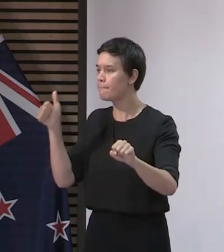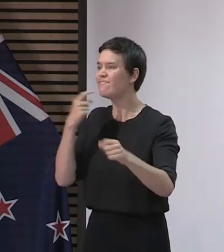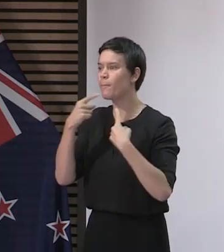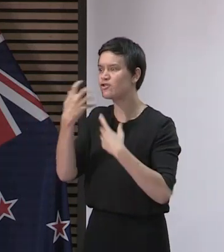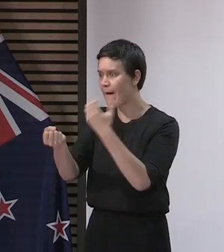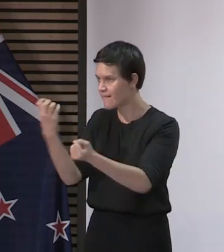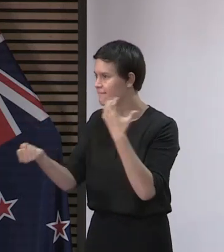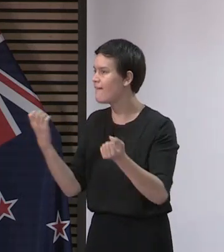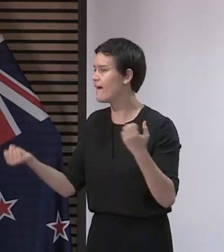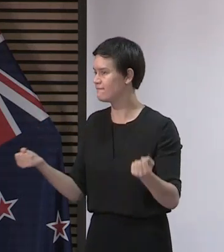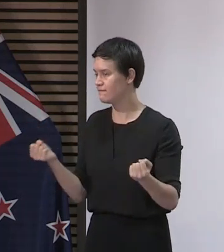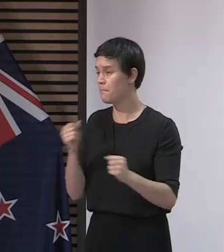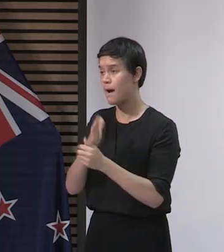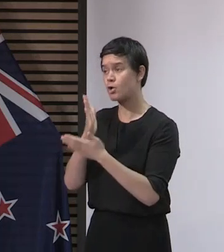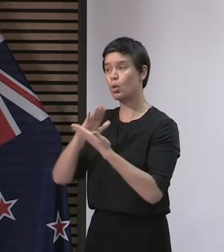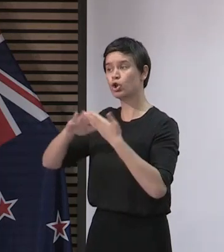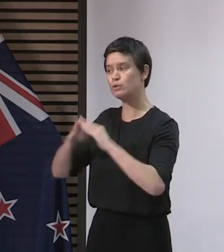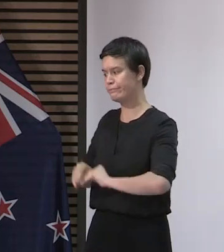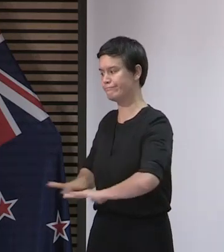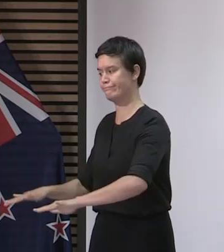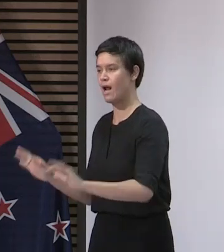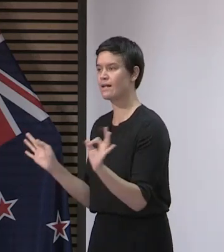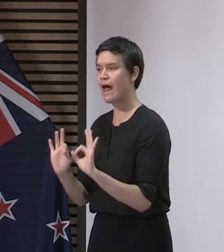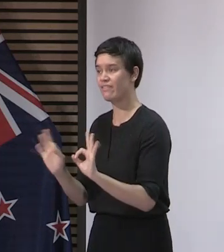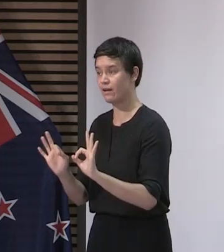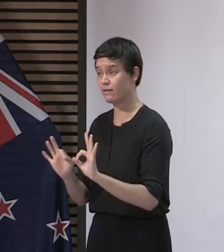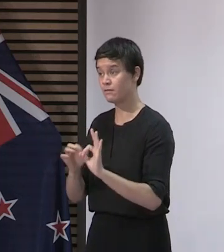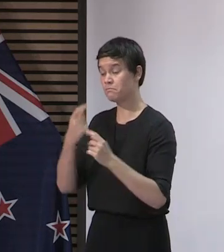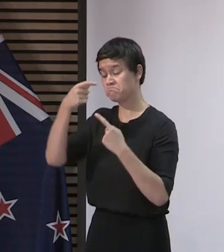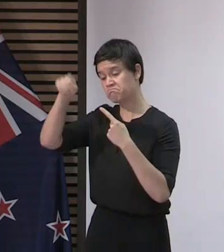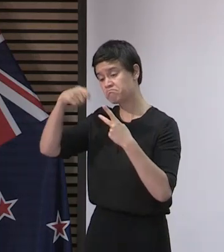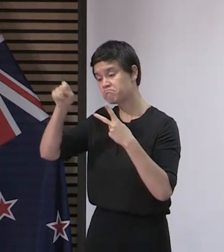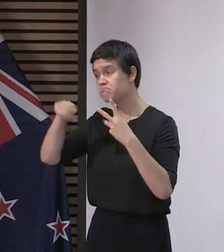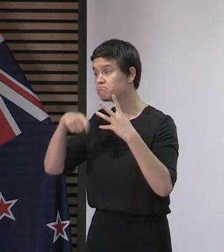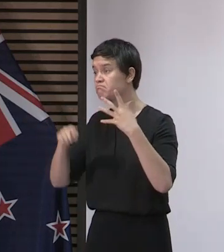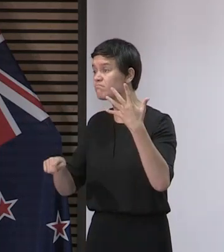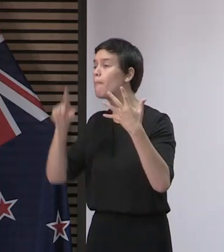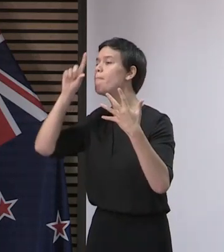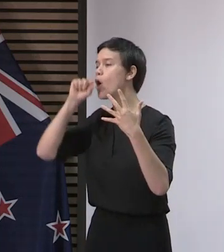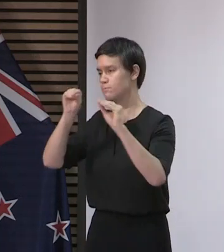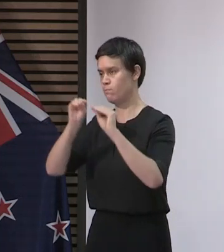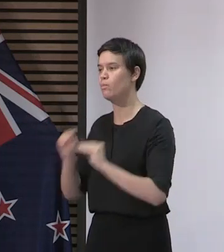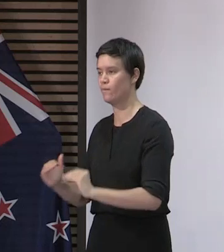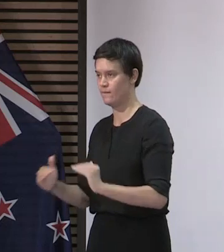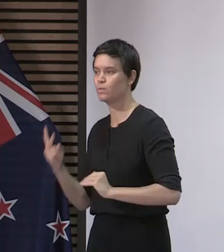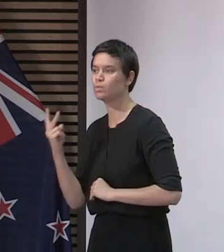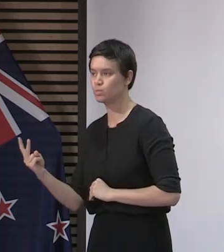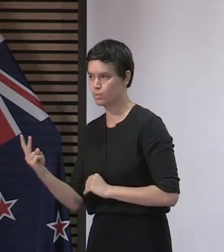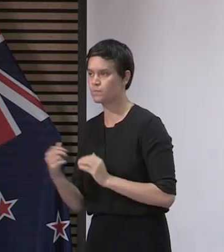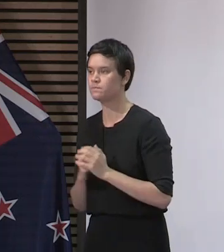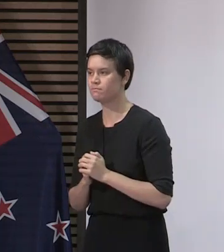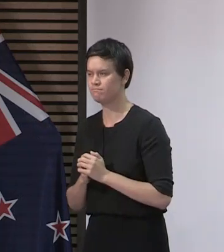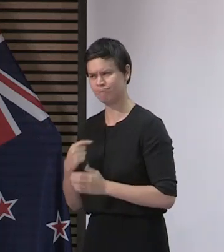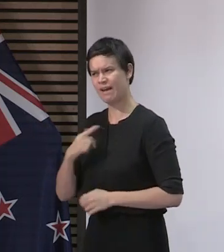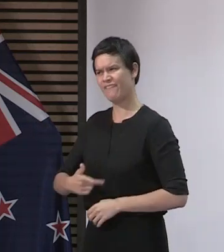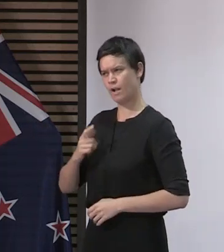community transmission. I am optimistic that we can continue on a path of success. But let me be